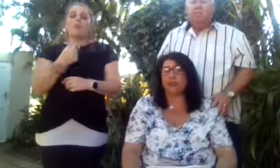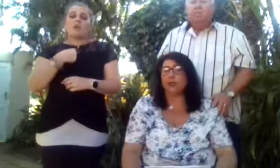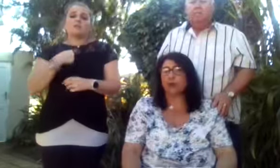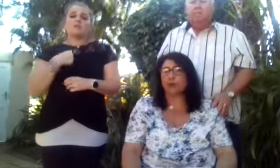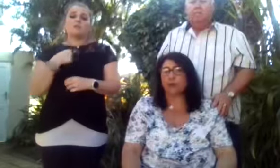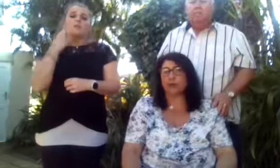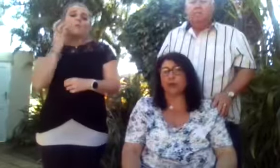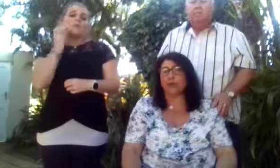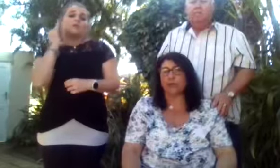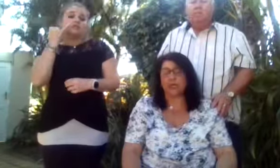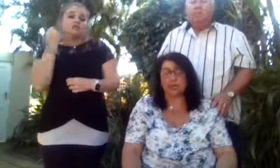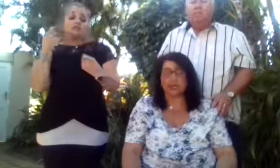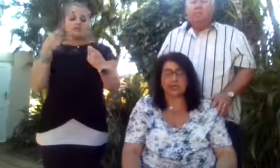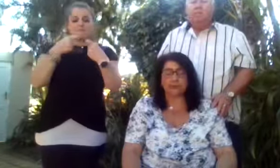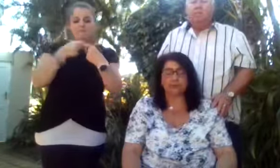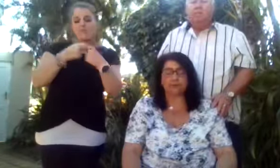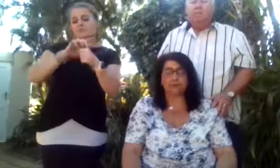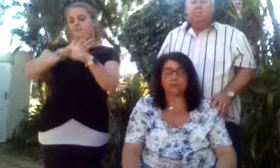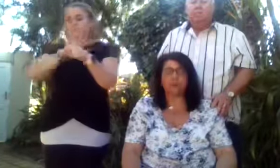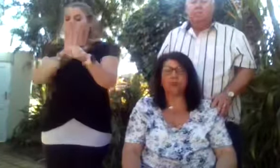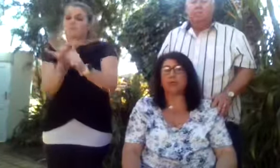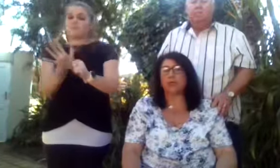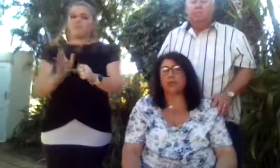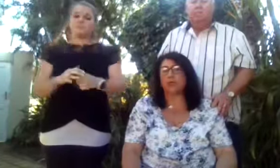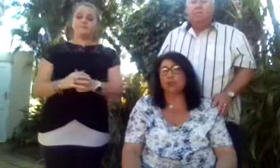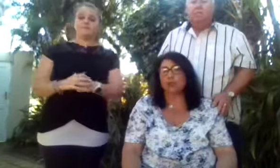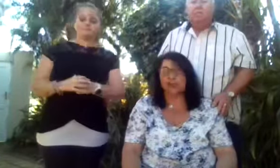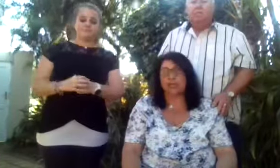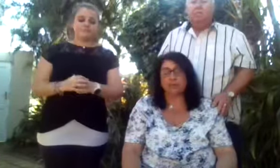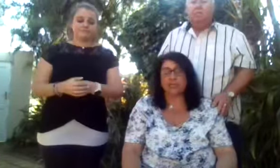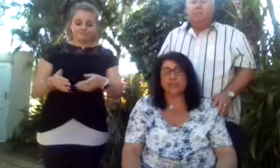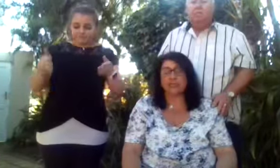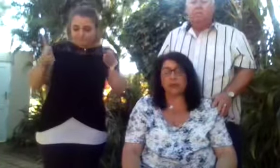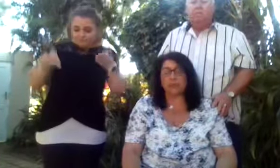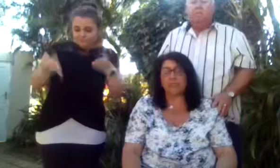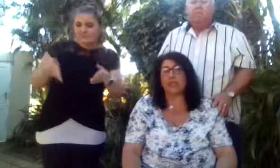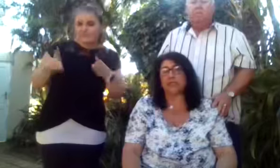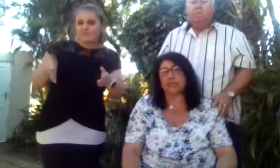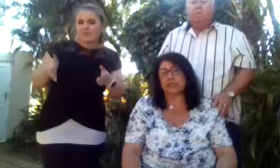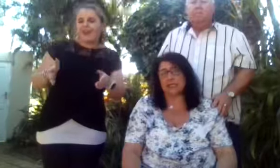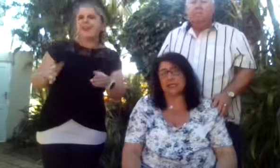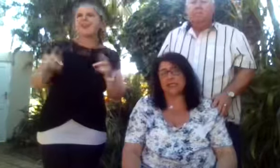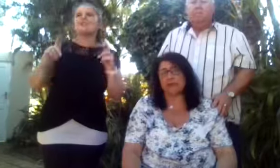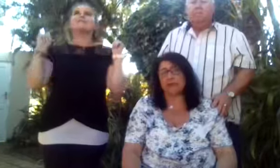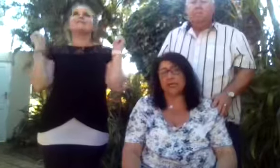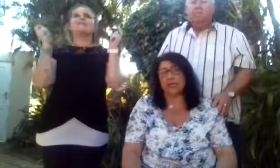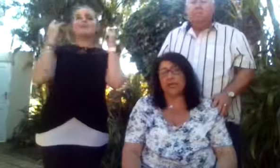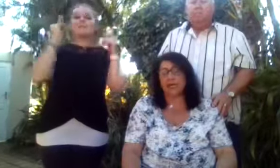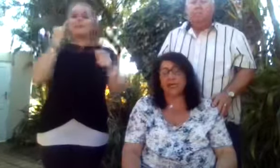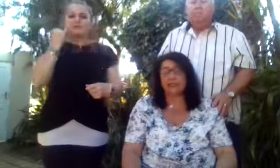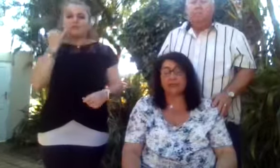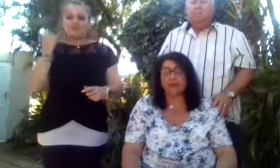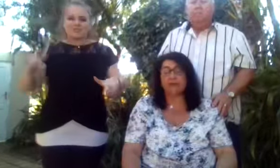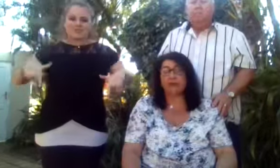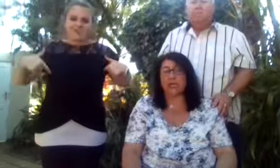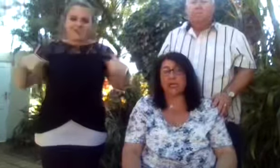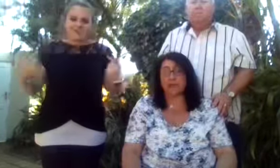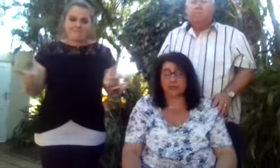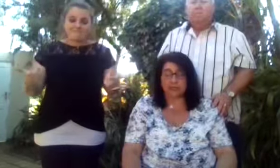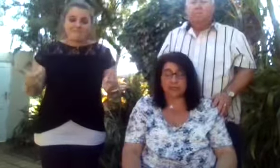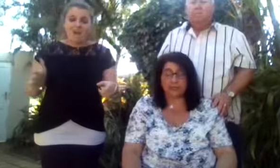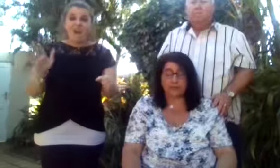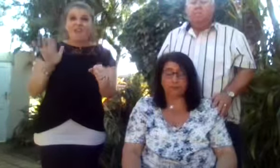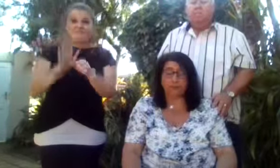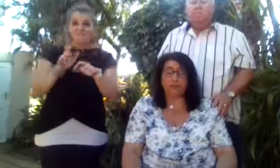during her battle with COVID-19. Today is about celebrating Jessica's life, and it's a very full